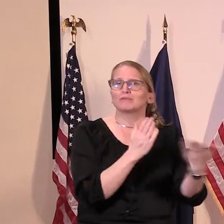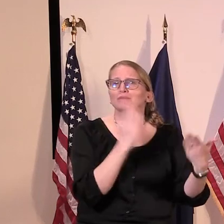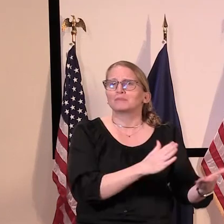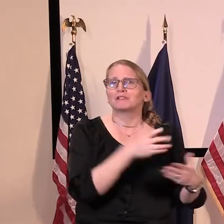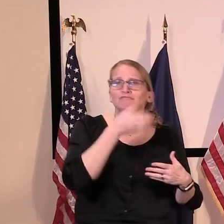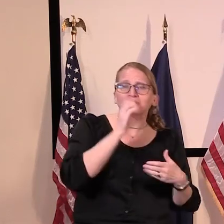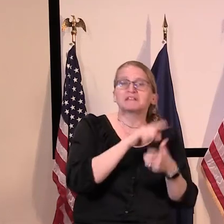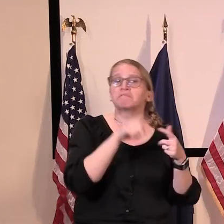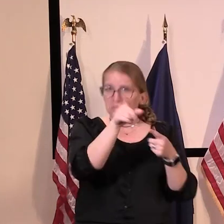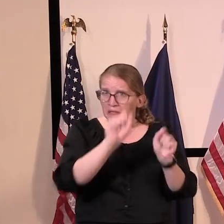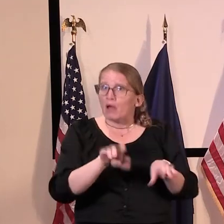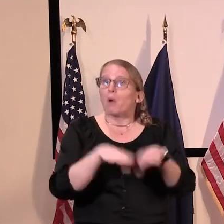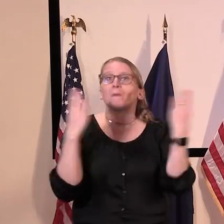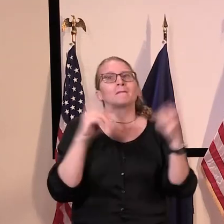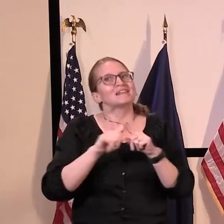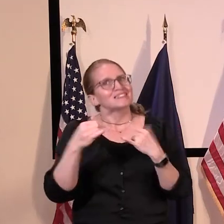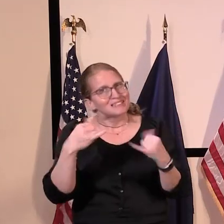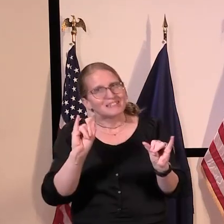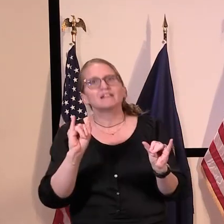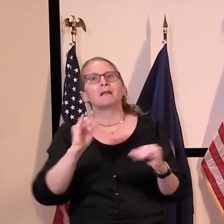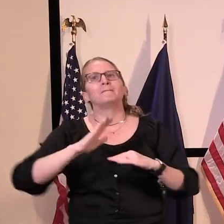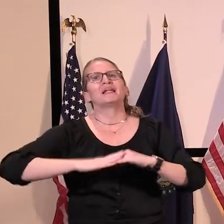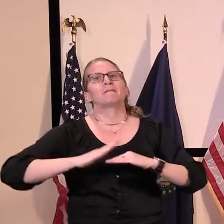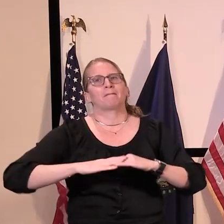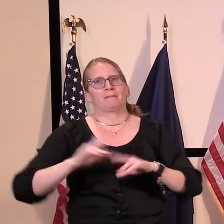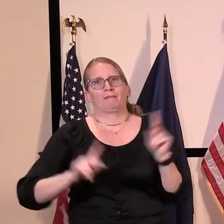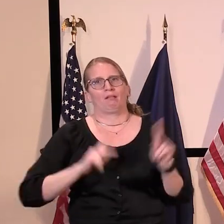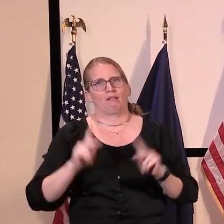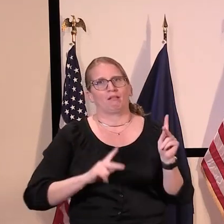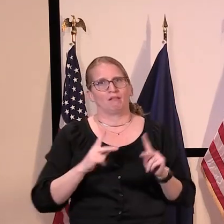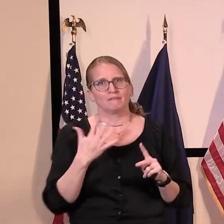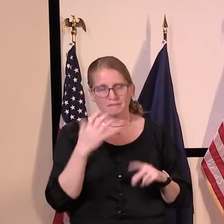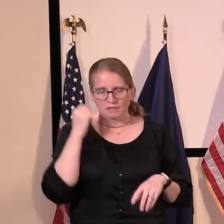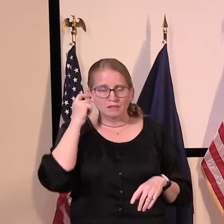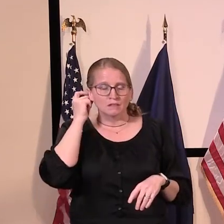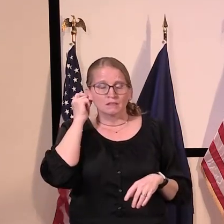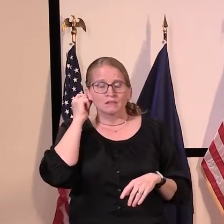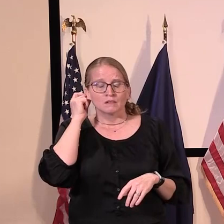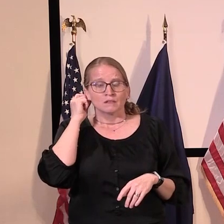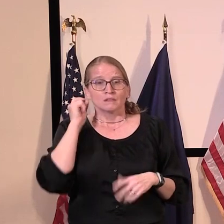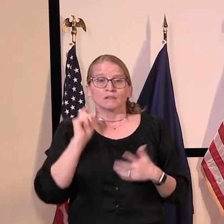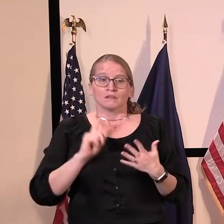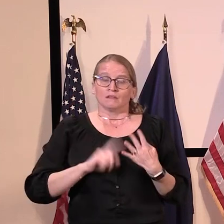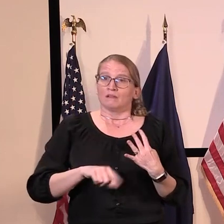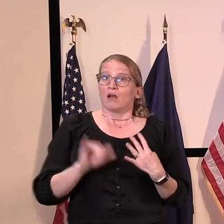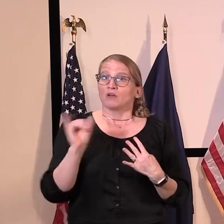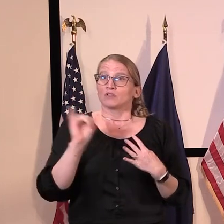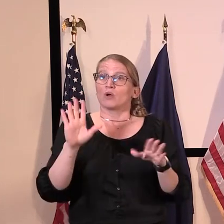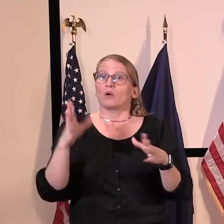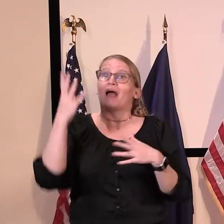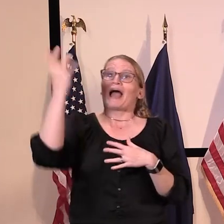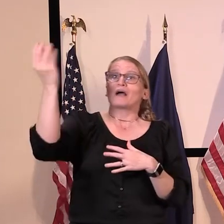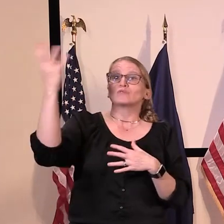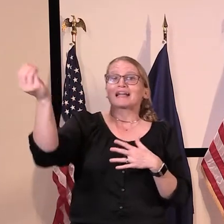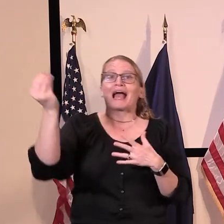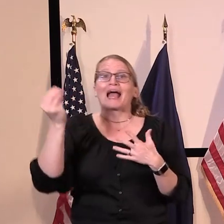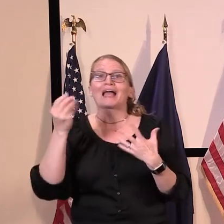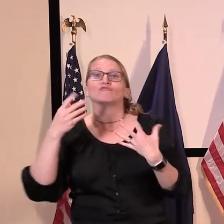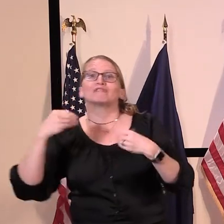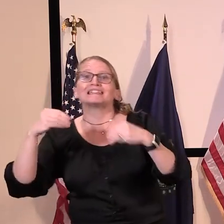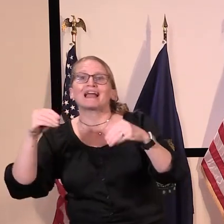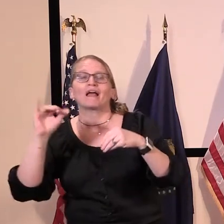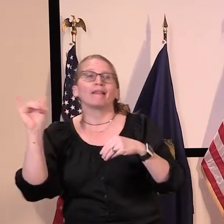This latest order will also allow an outdoor retail facility such as a garden center or